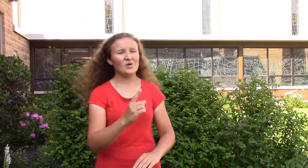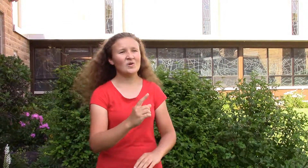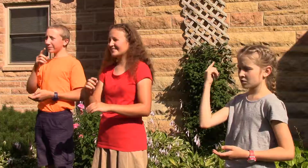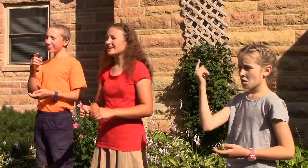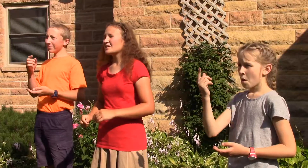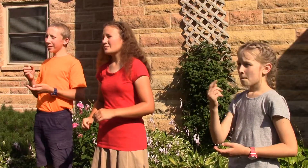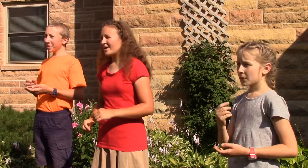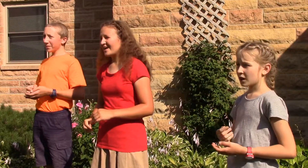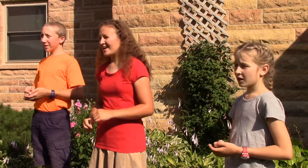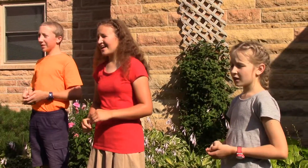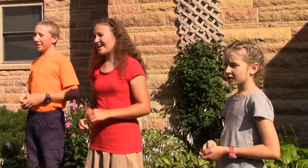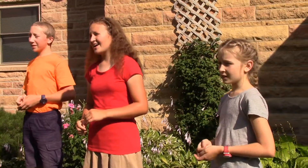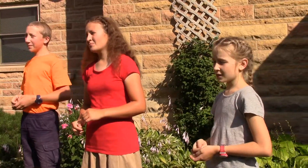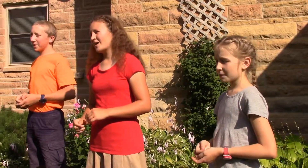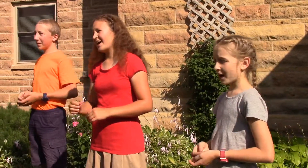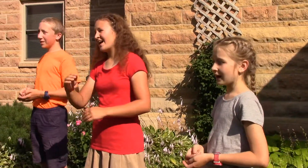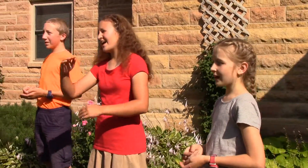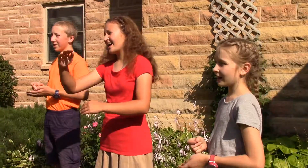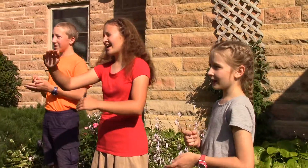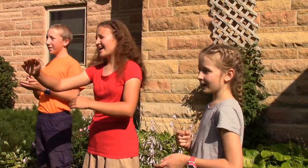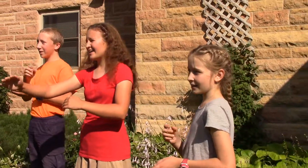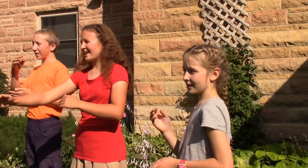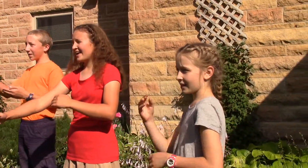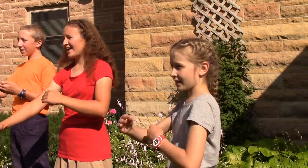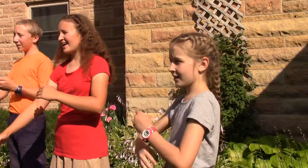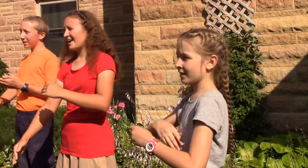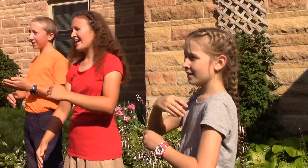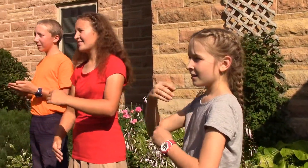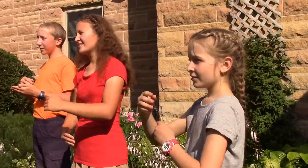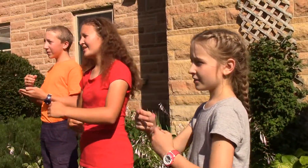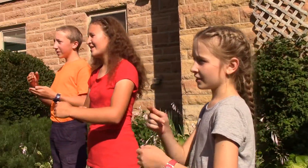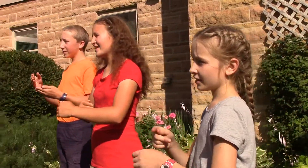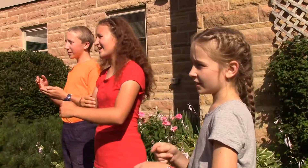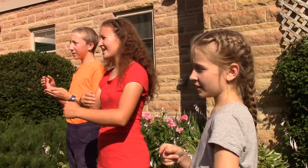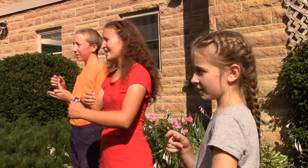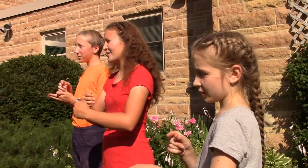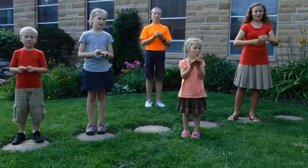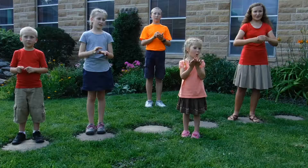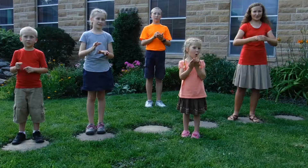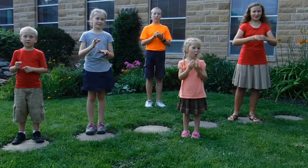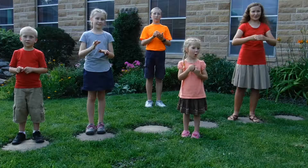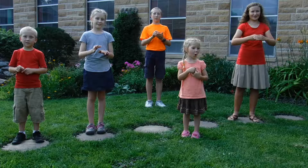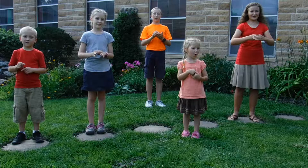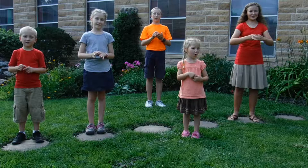Planned by every word.